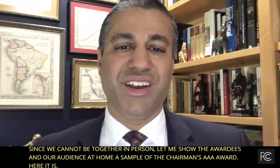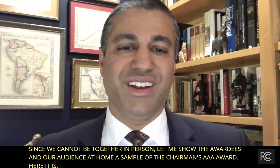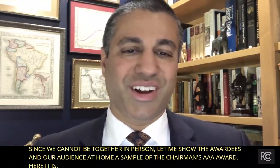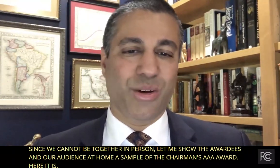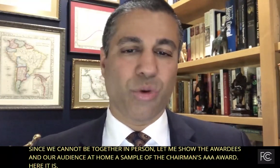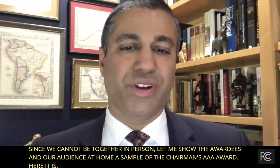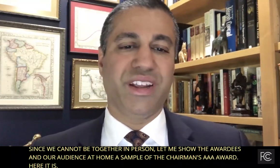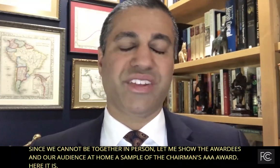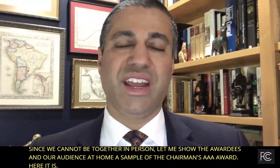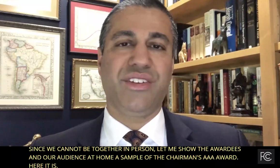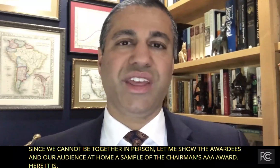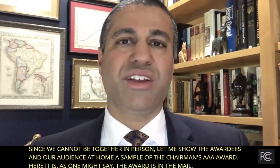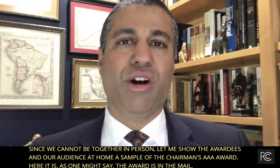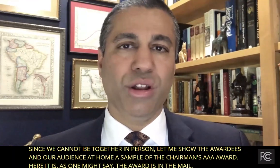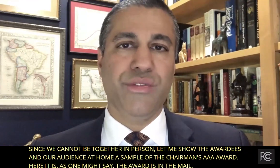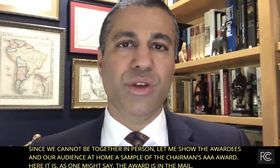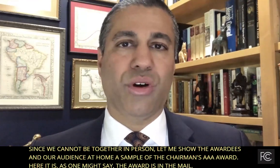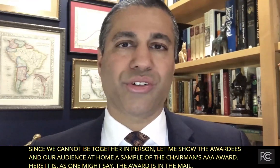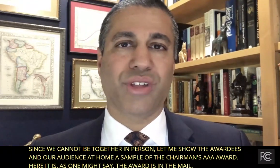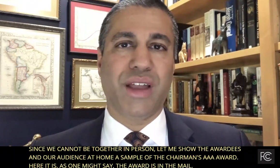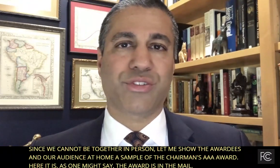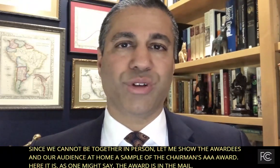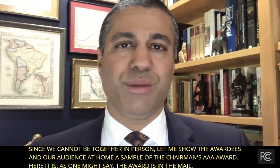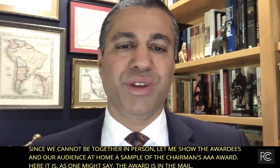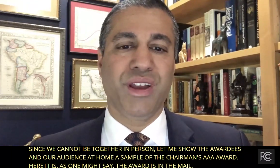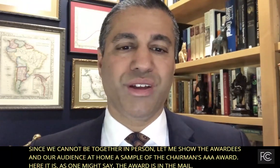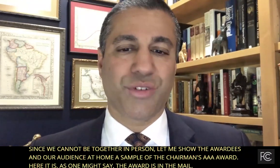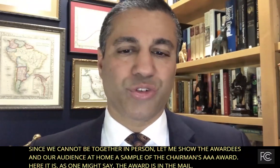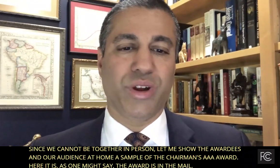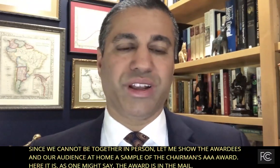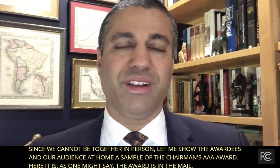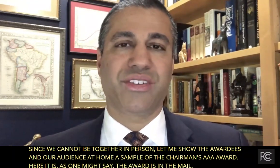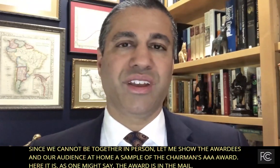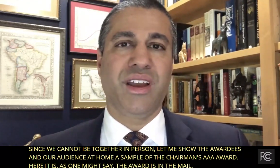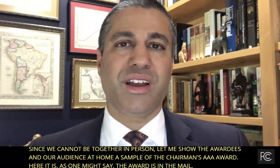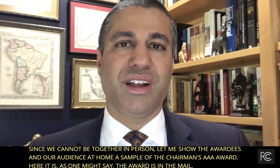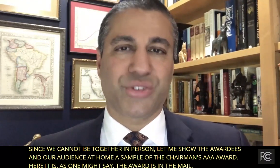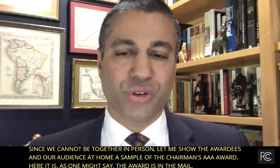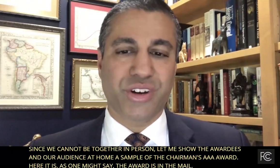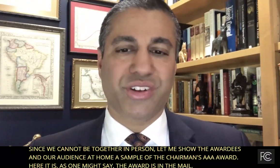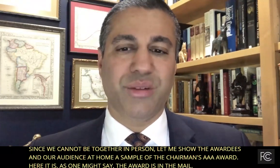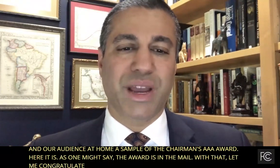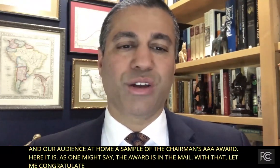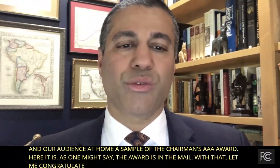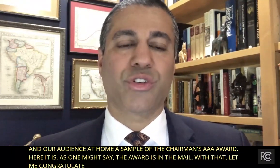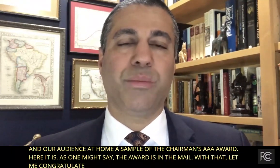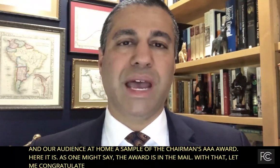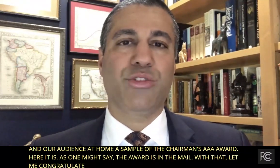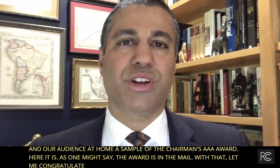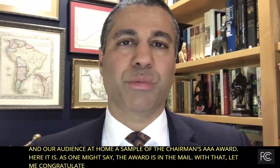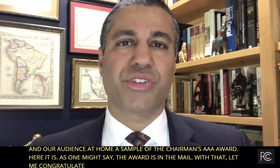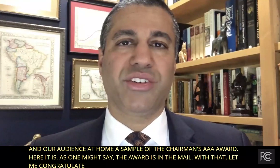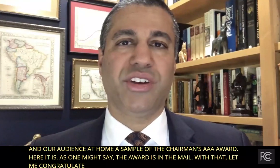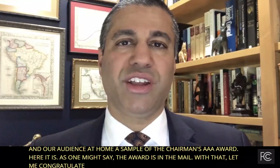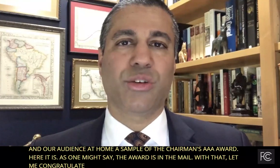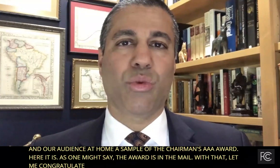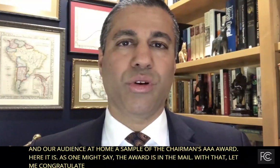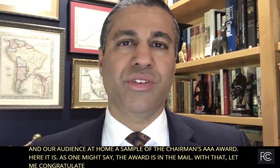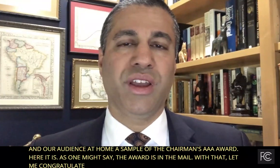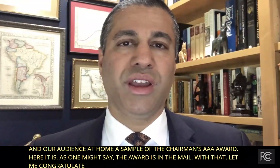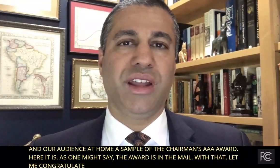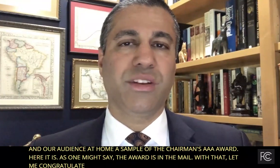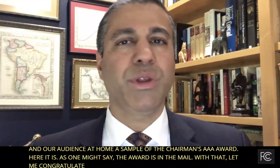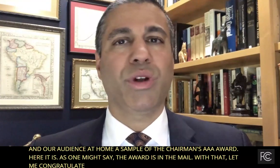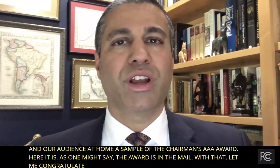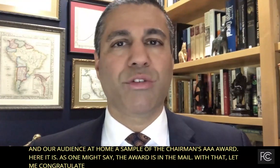today's awardees and thank all of you on our live stream for joining us. I'll turn it back over to Patrick to present today's